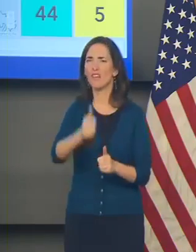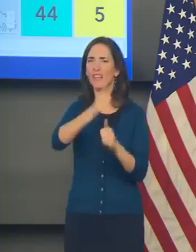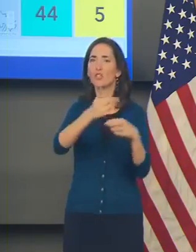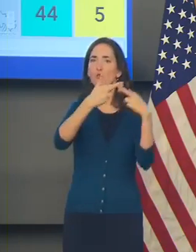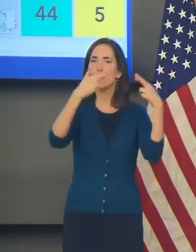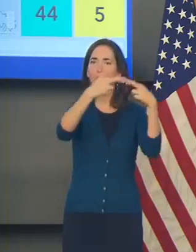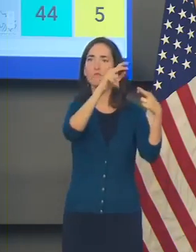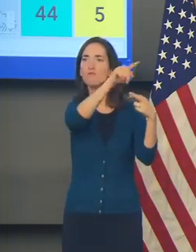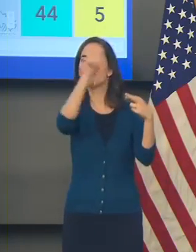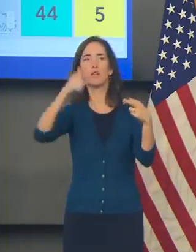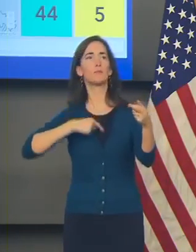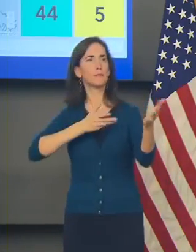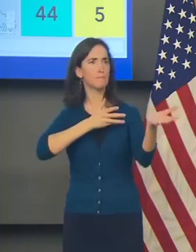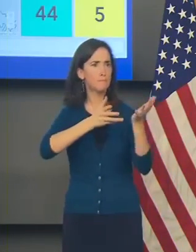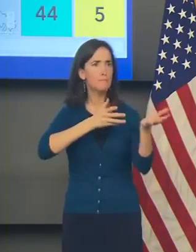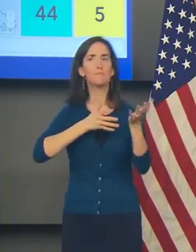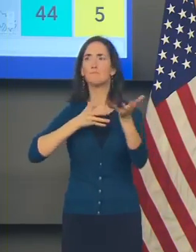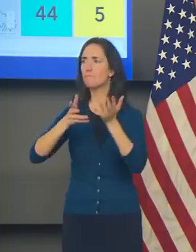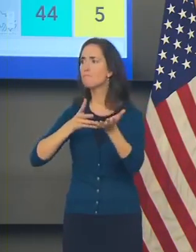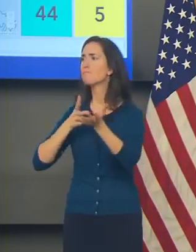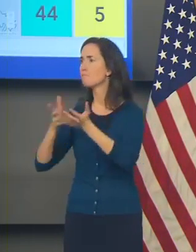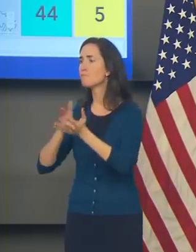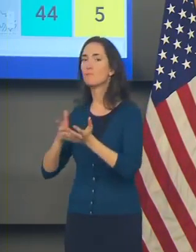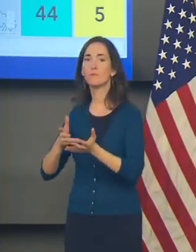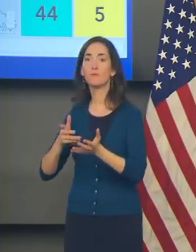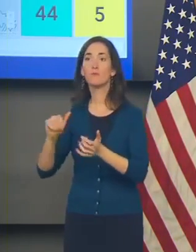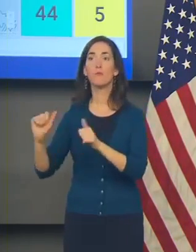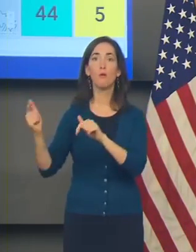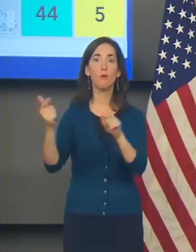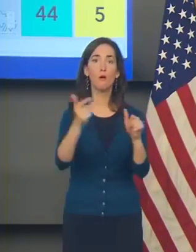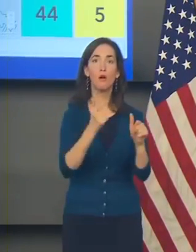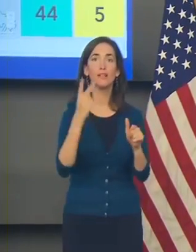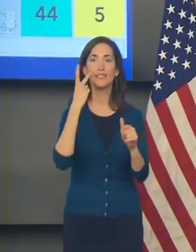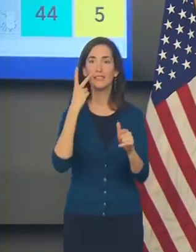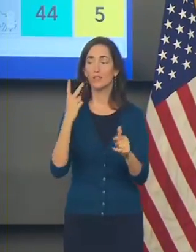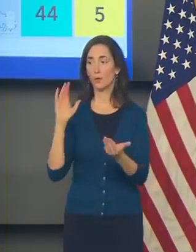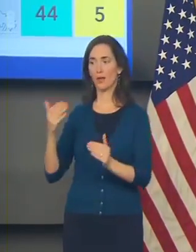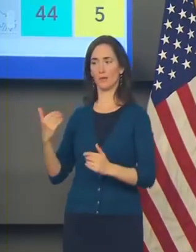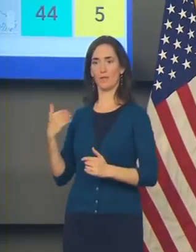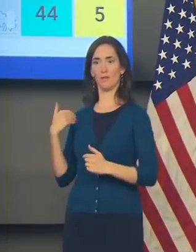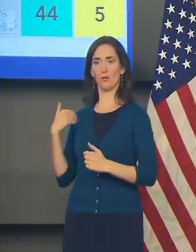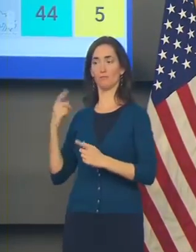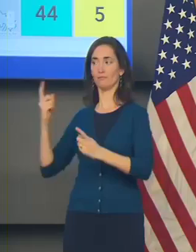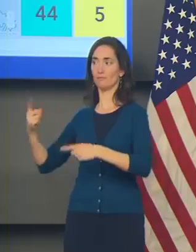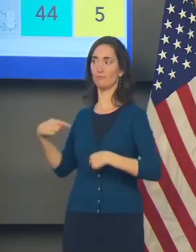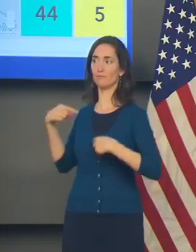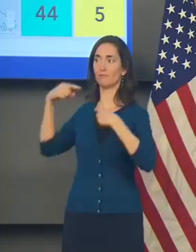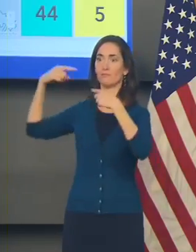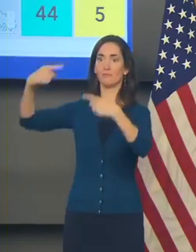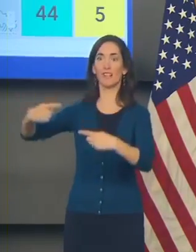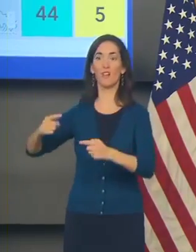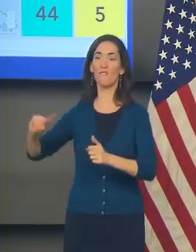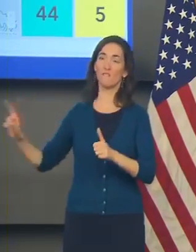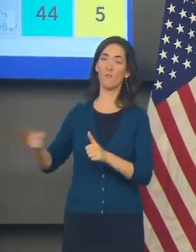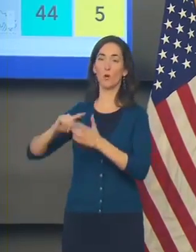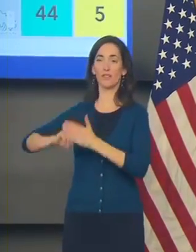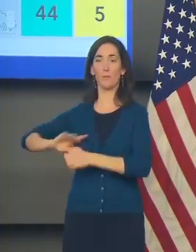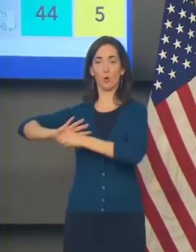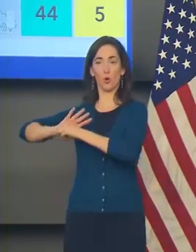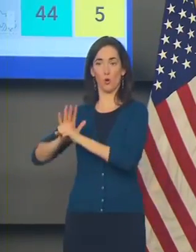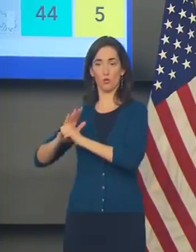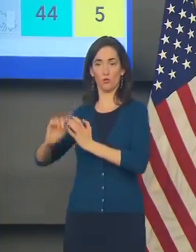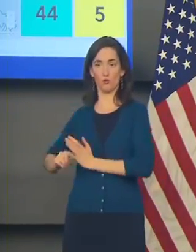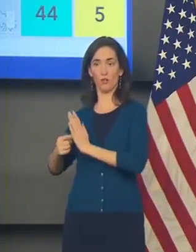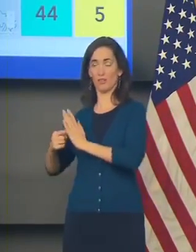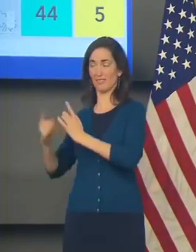and they are seeing more COVID patients now than at any point in the pandemic. And the